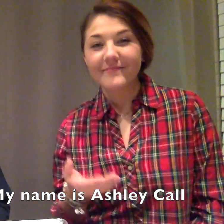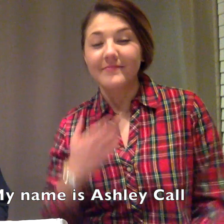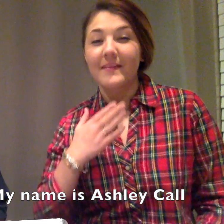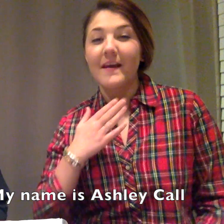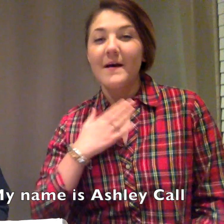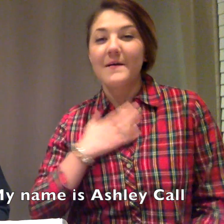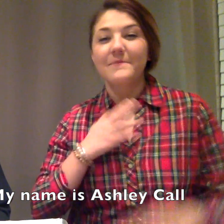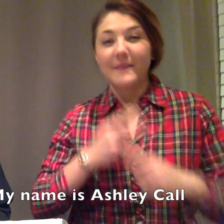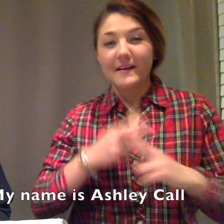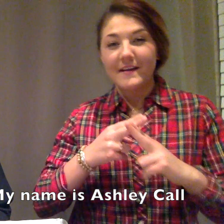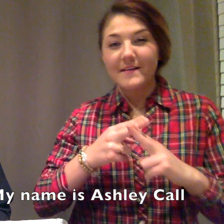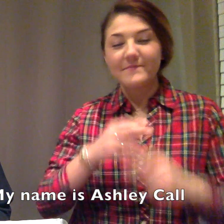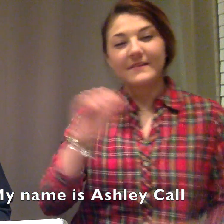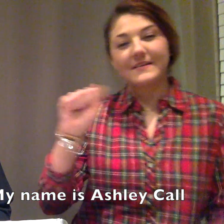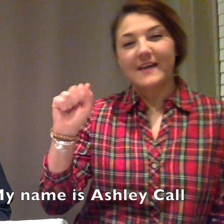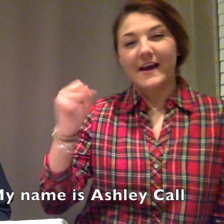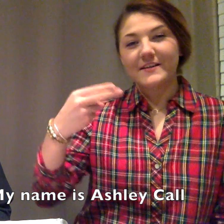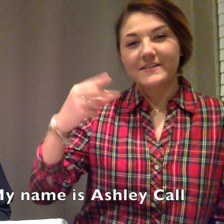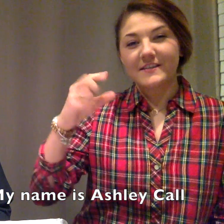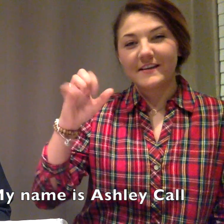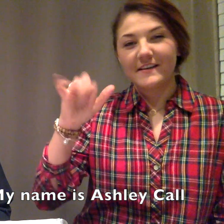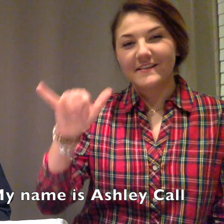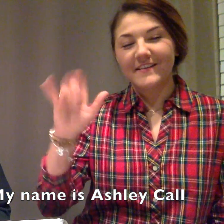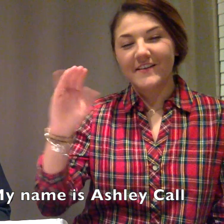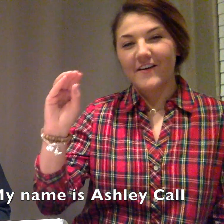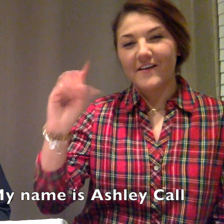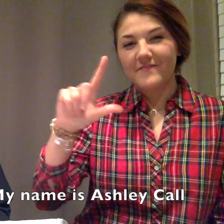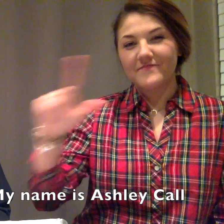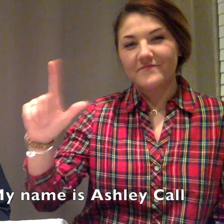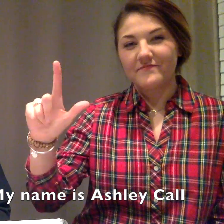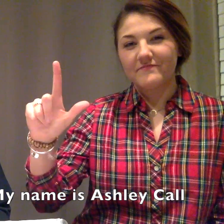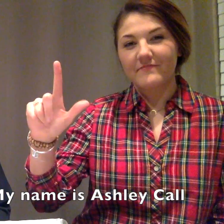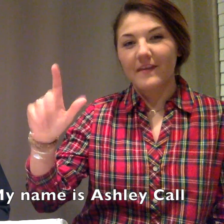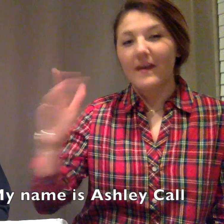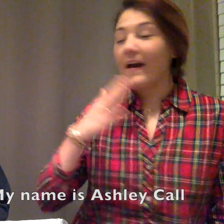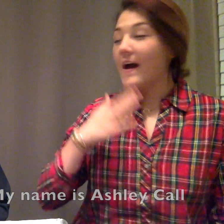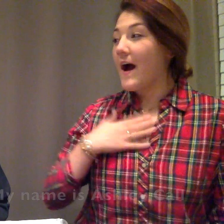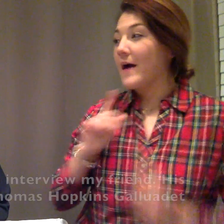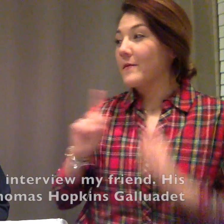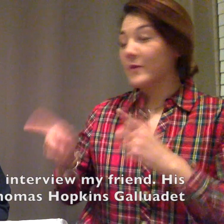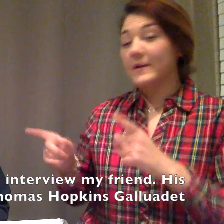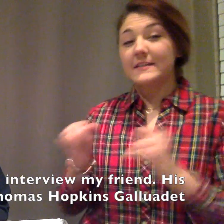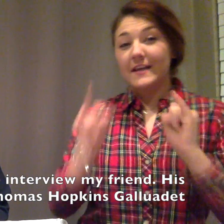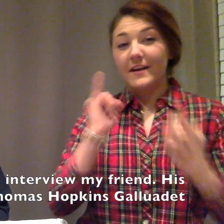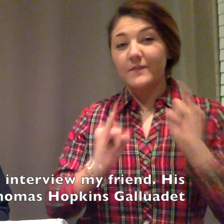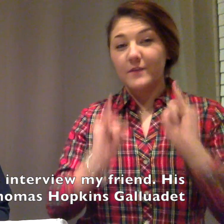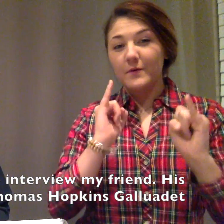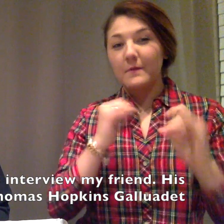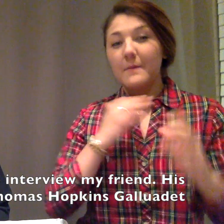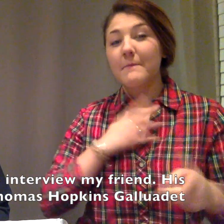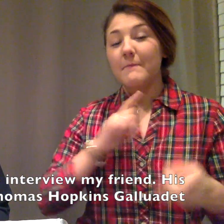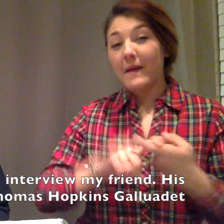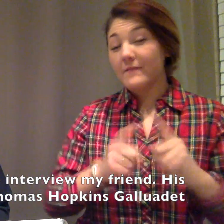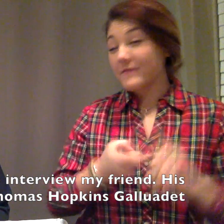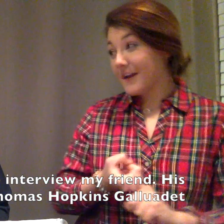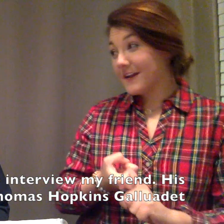My name is Ashley Call. I'm going to interview my friend.